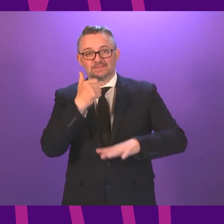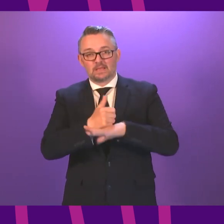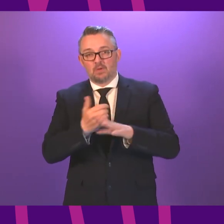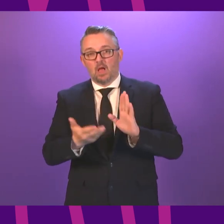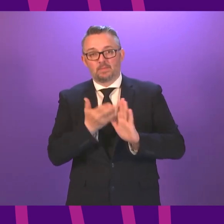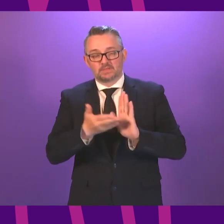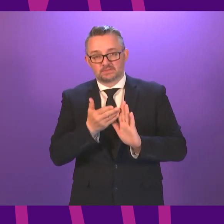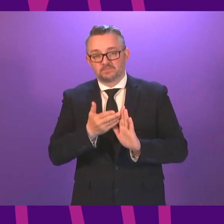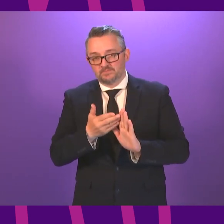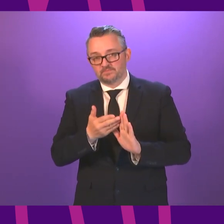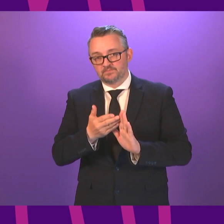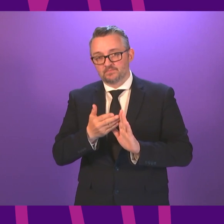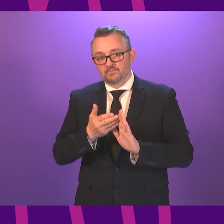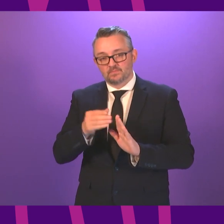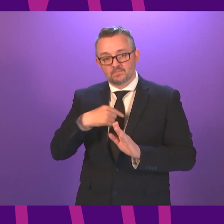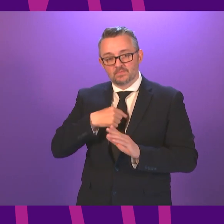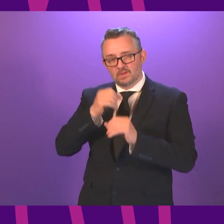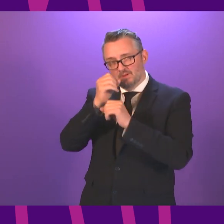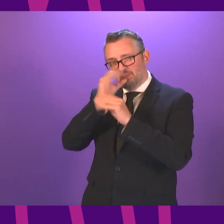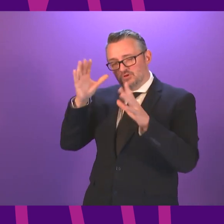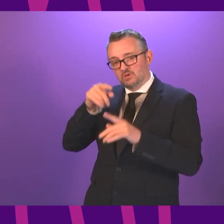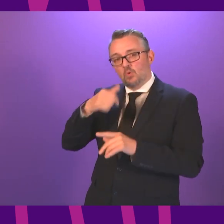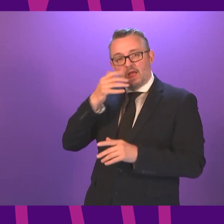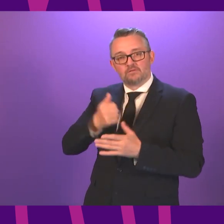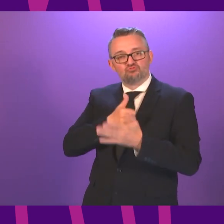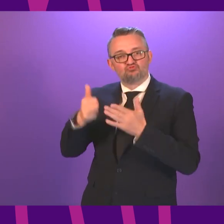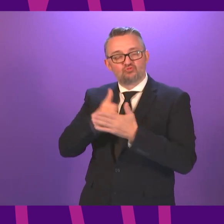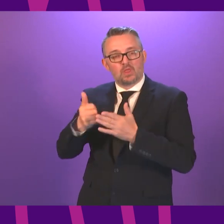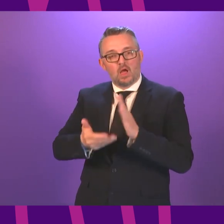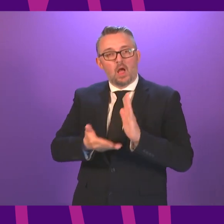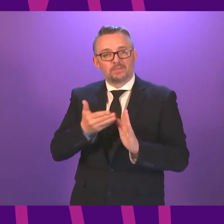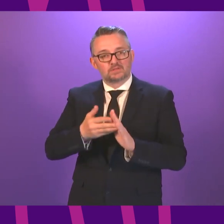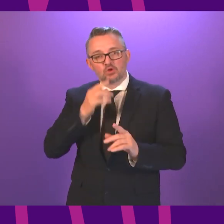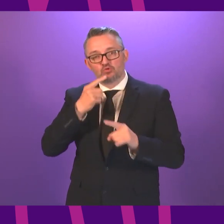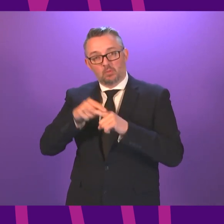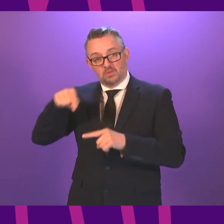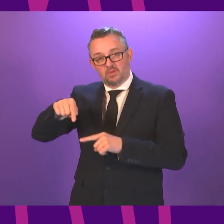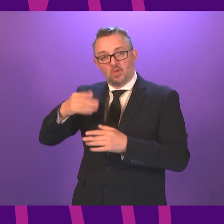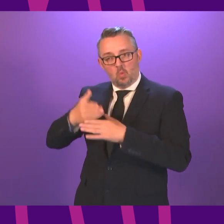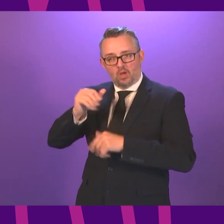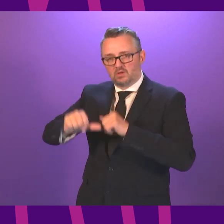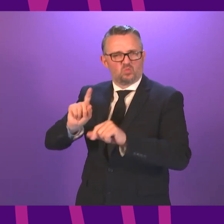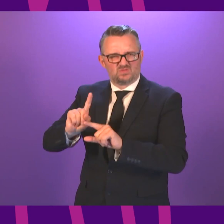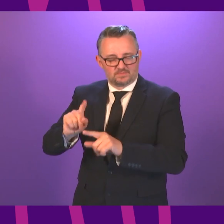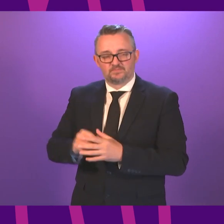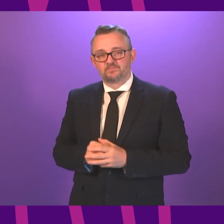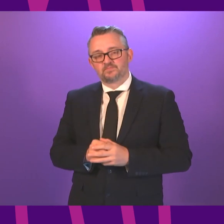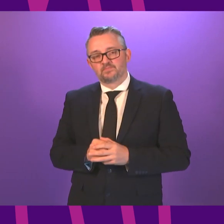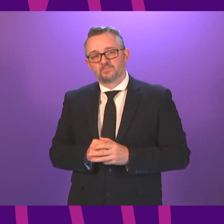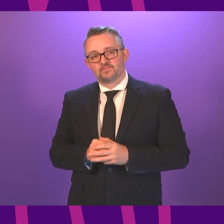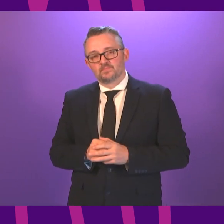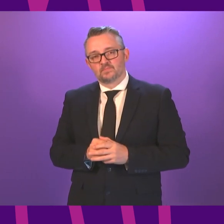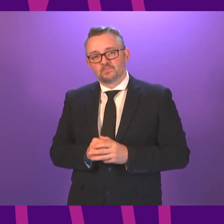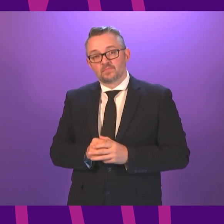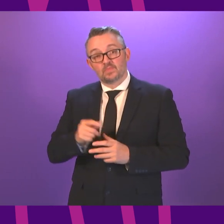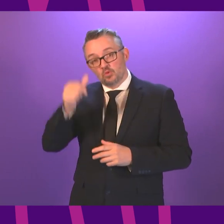fact I would imagine that he will set out regular updates to Parliament on the progress of that work but this while I don't underestimate